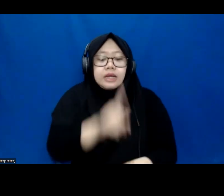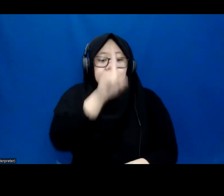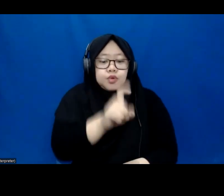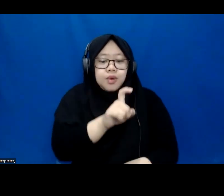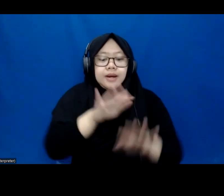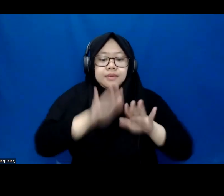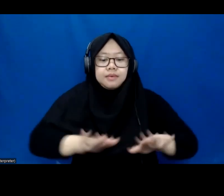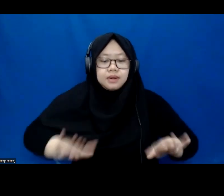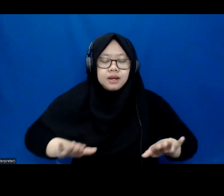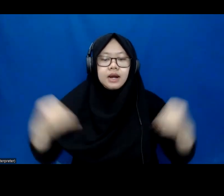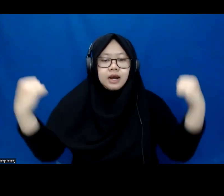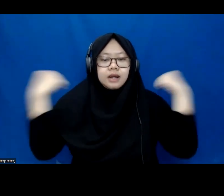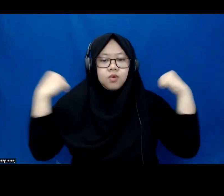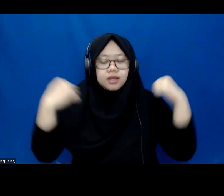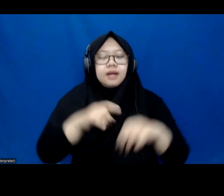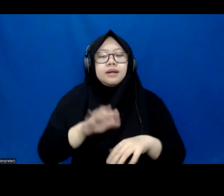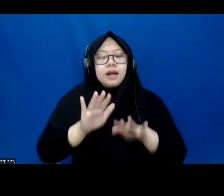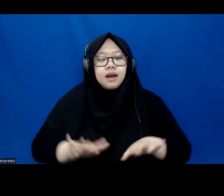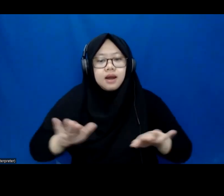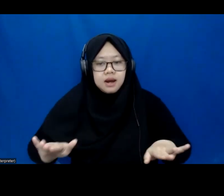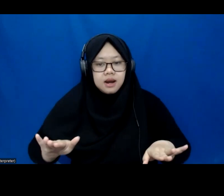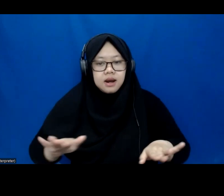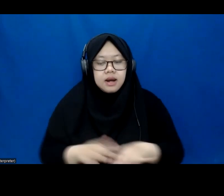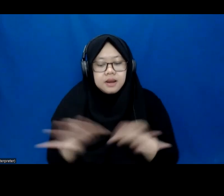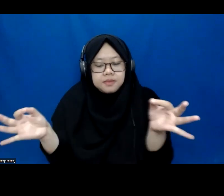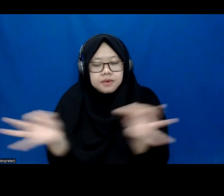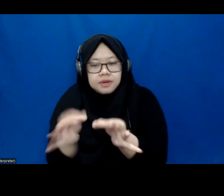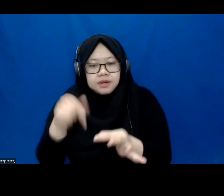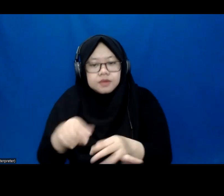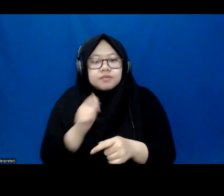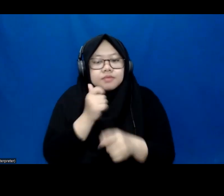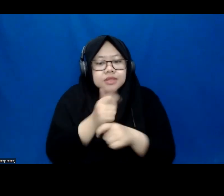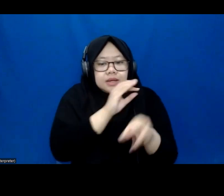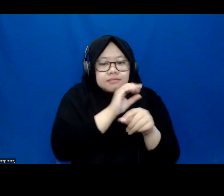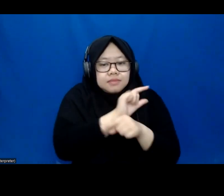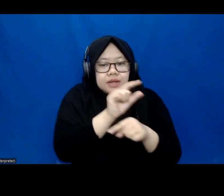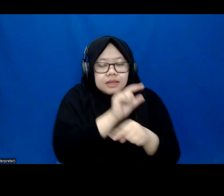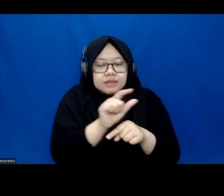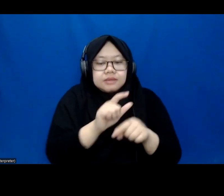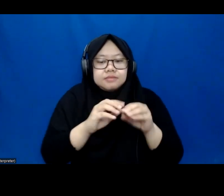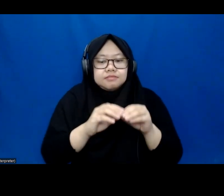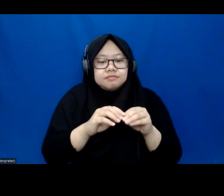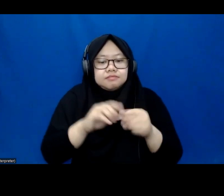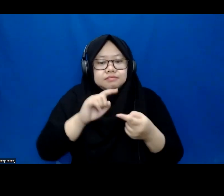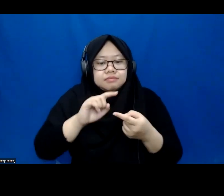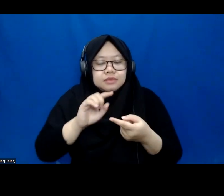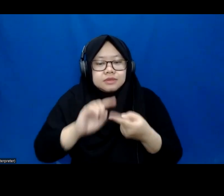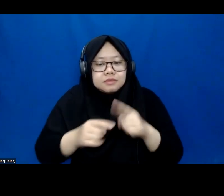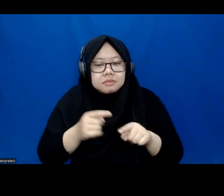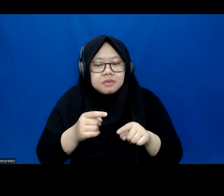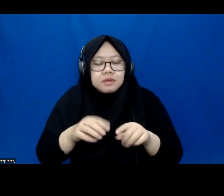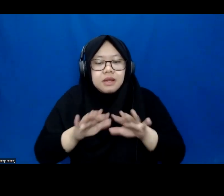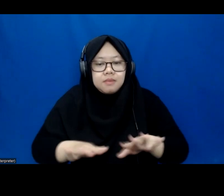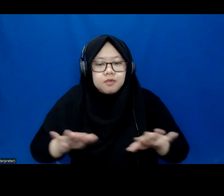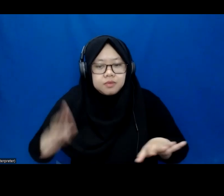strengths as an individual student. And this approach can be applied to teaching students with disabilities in a digital learning environment and taking into